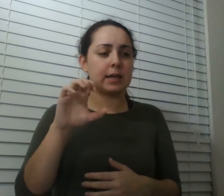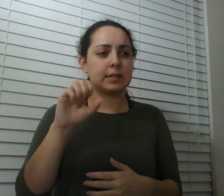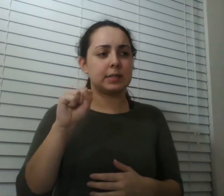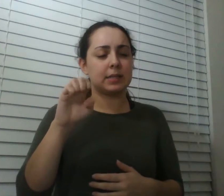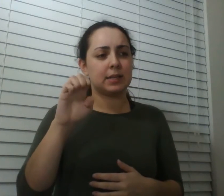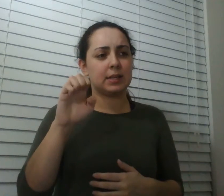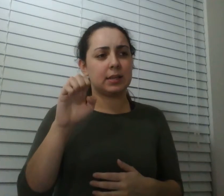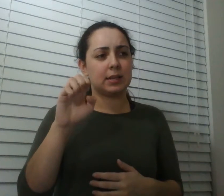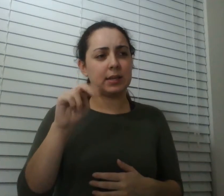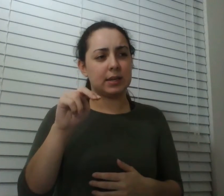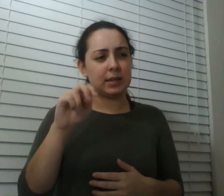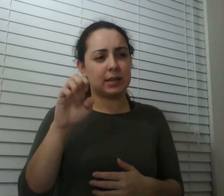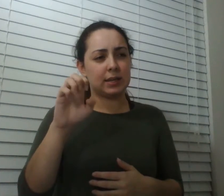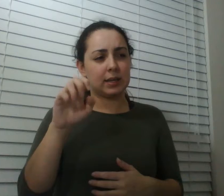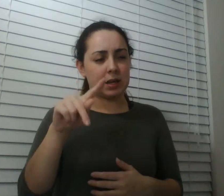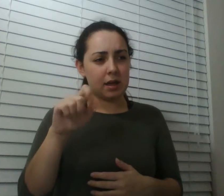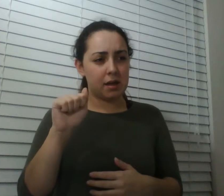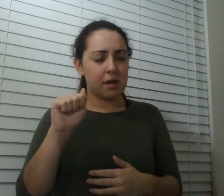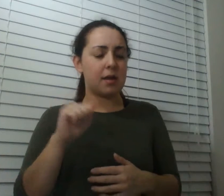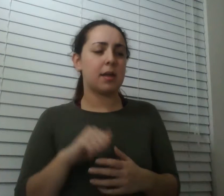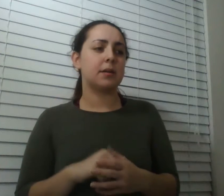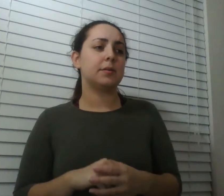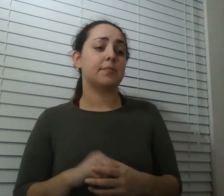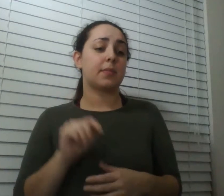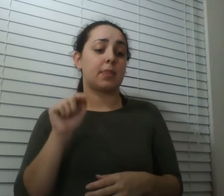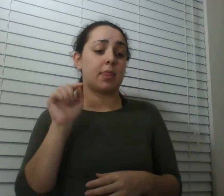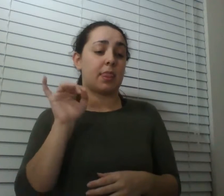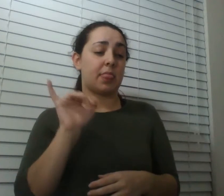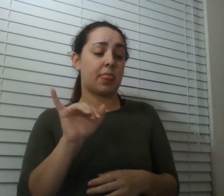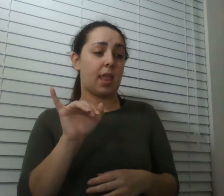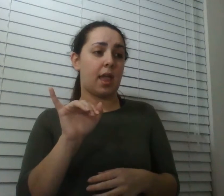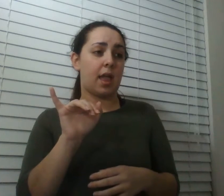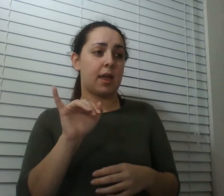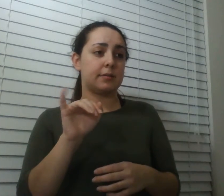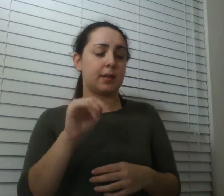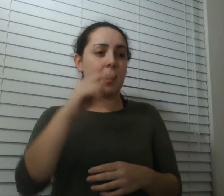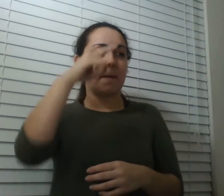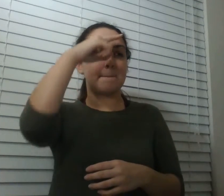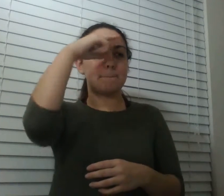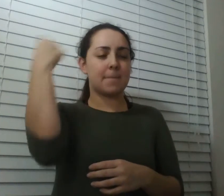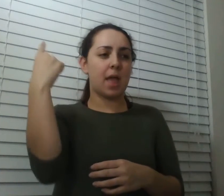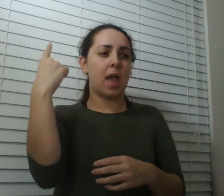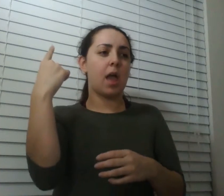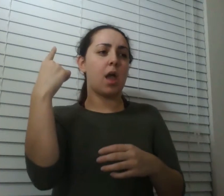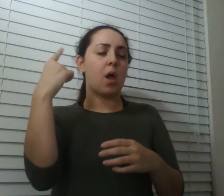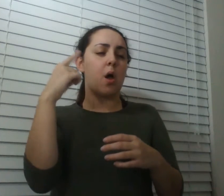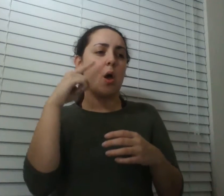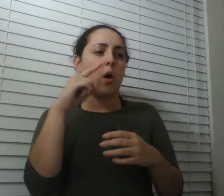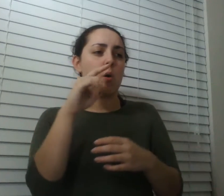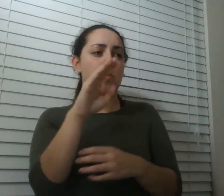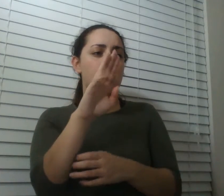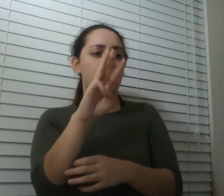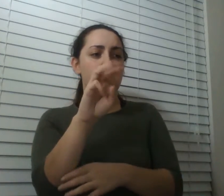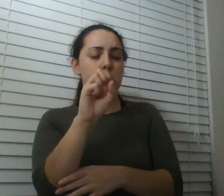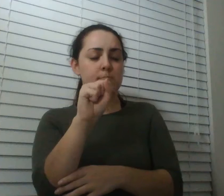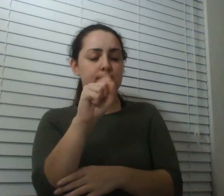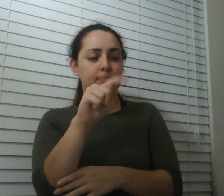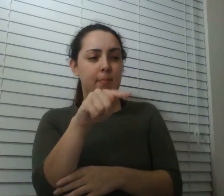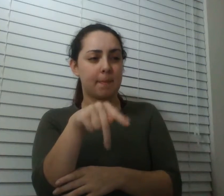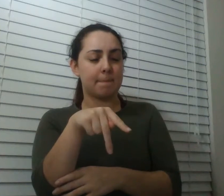seneca is this uh black wasp with this metallic sheen down in central america and they're known for this warning sound